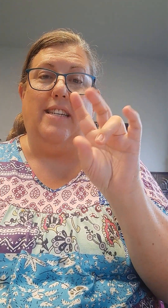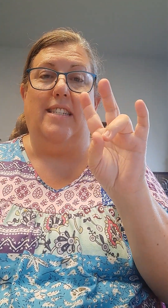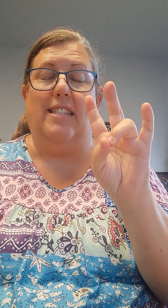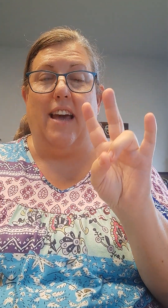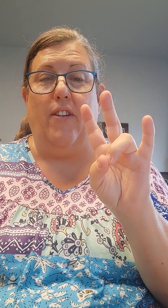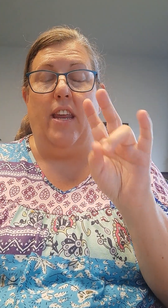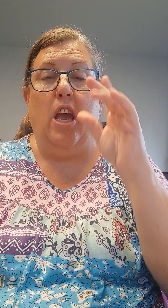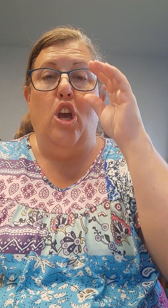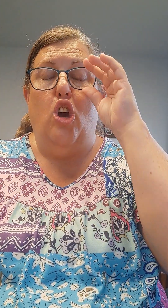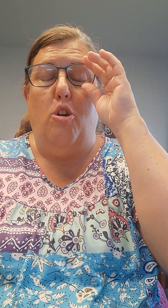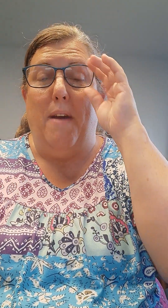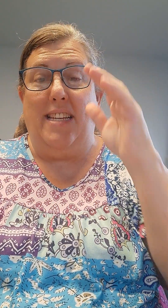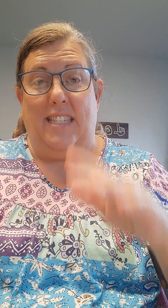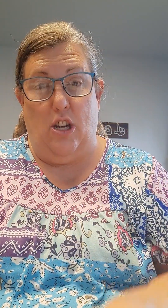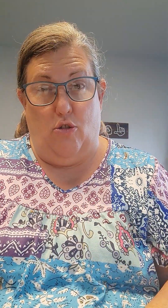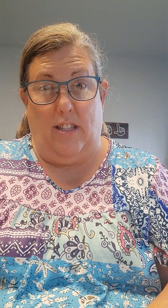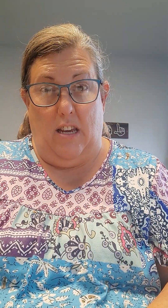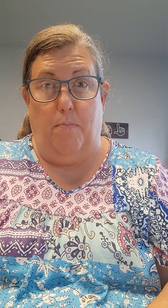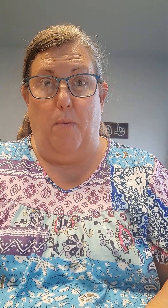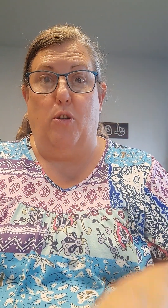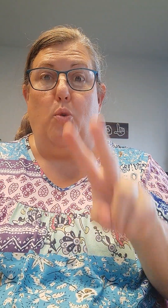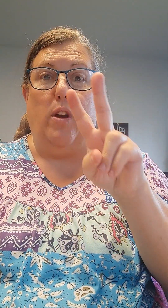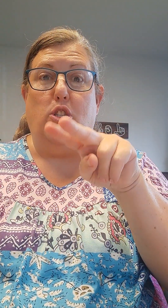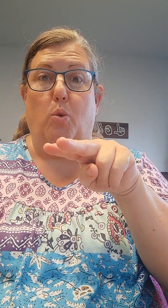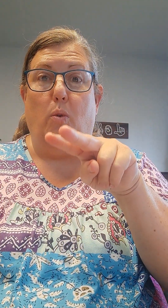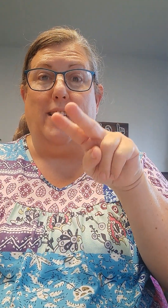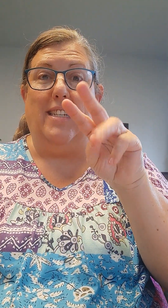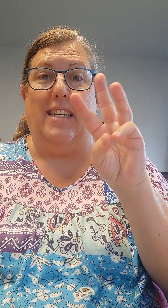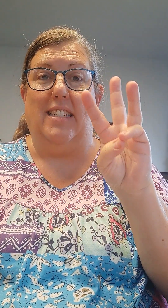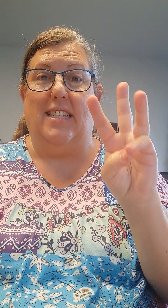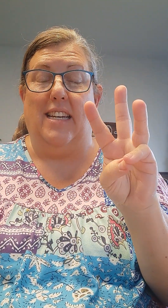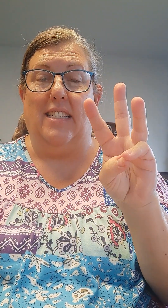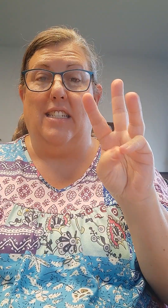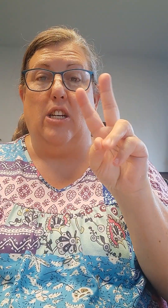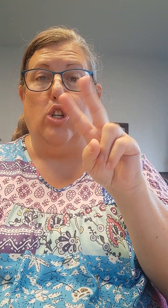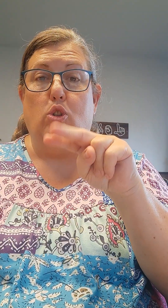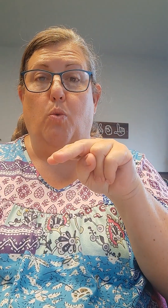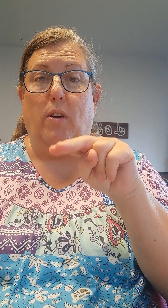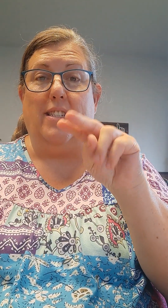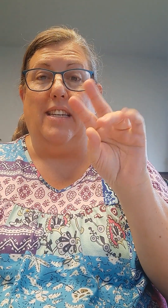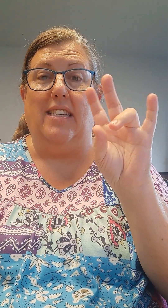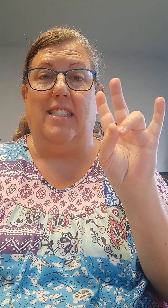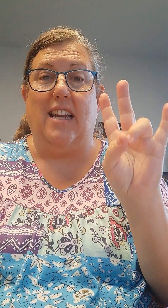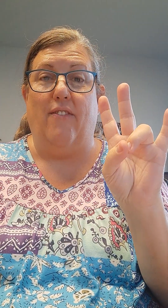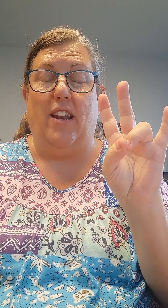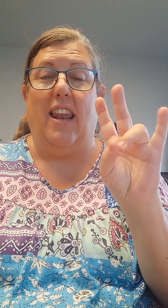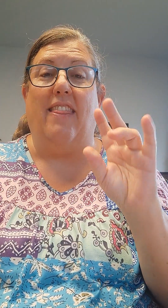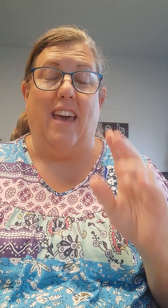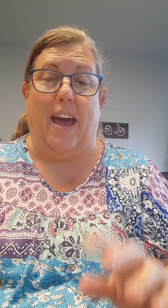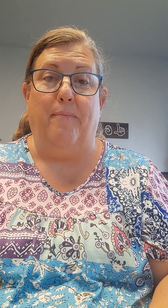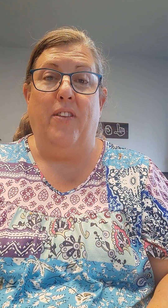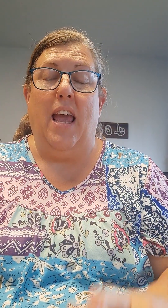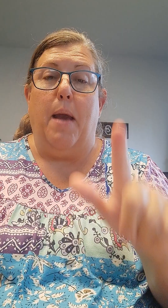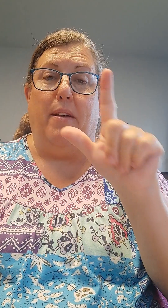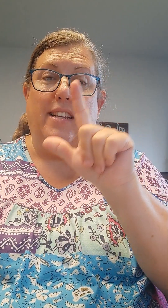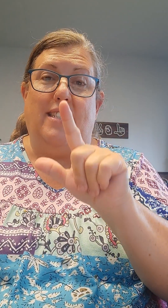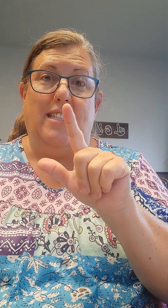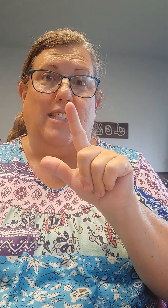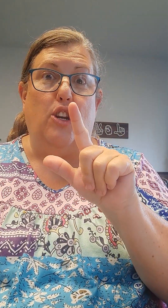-seven. You may still see people doing twenty-six. Twenty-seven.-seven. Like that. But this is the